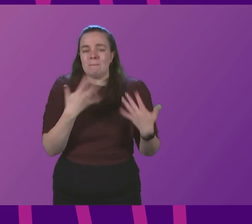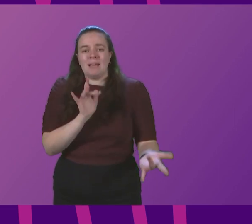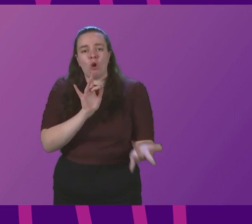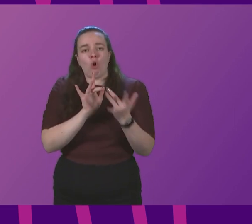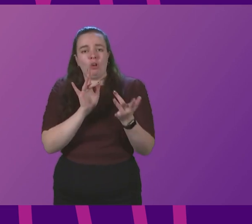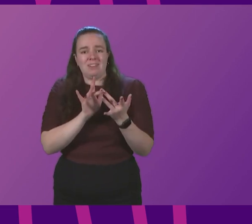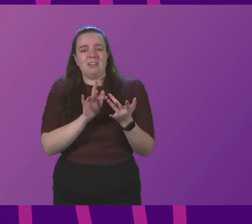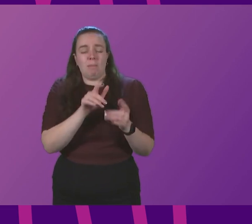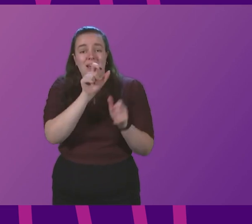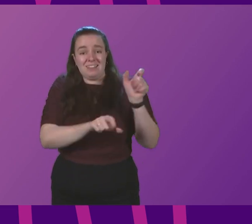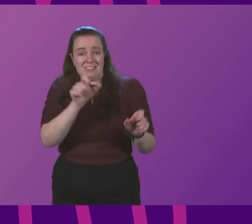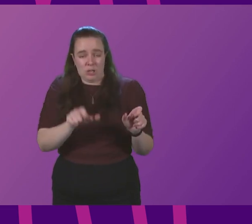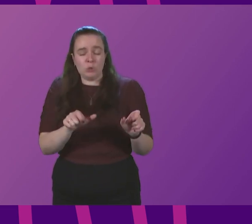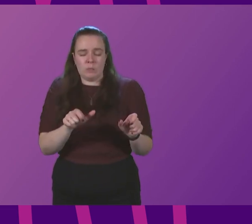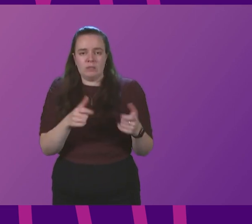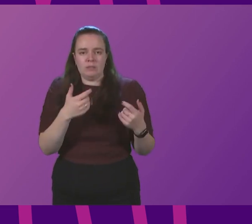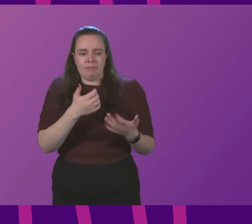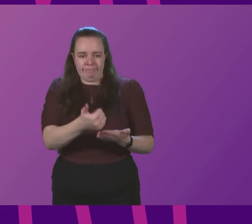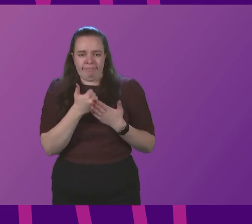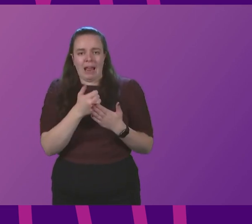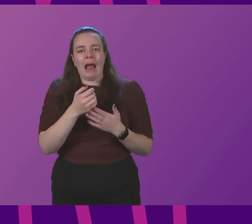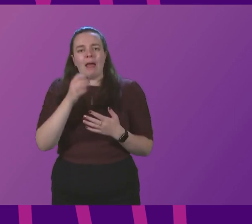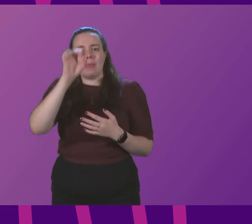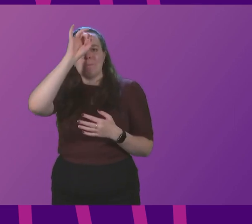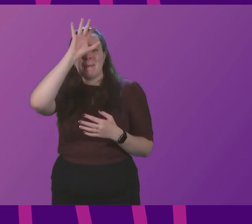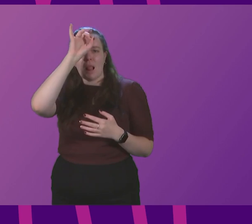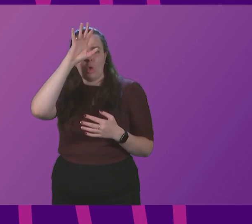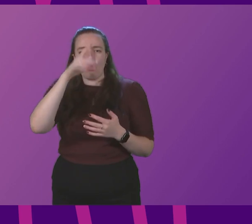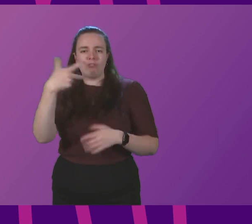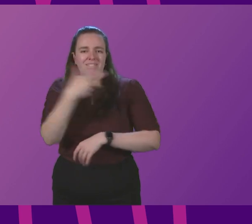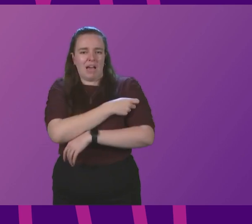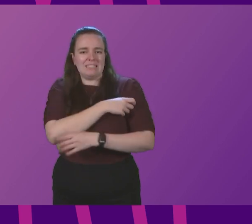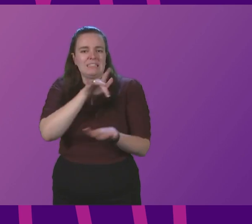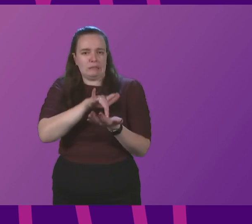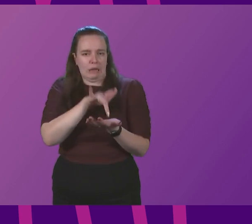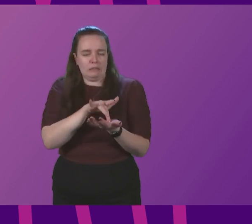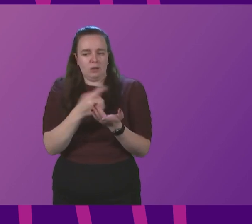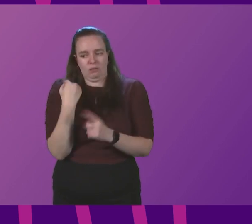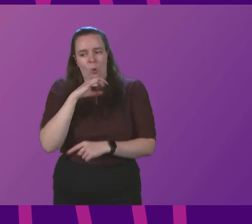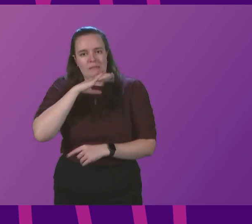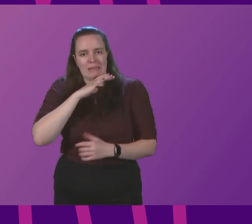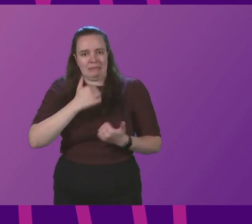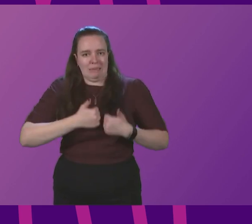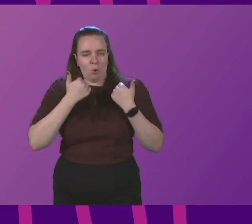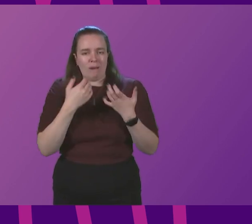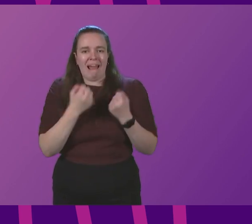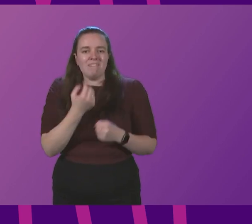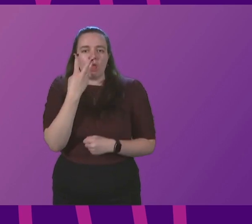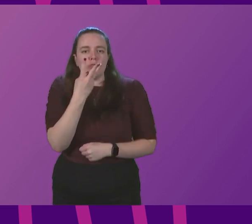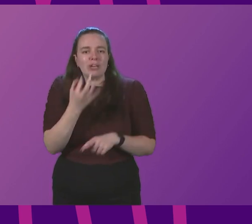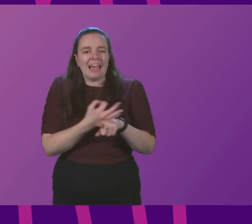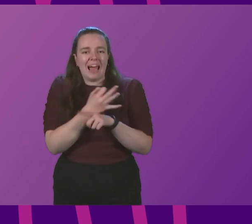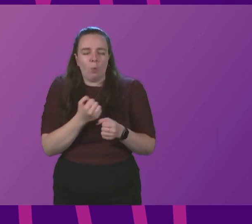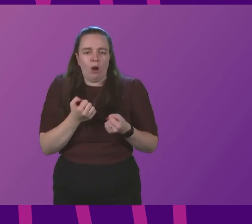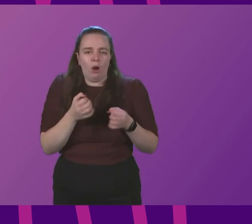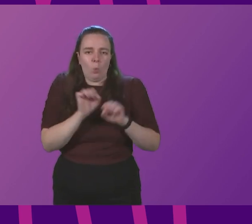constituents who advised me that at the Pitlockery vaccination centre on Saturday morning, there was a three hour delay for those turning up to be